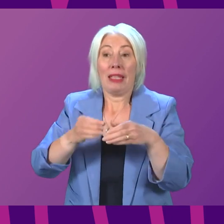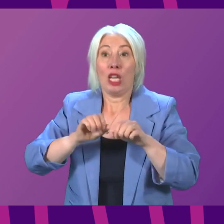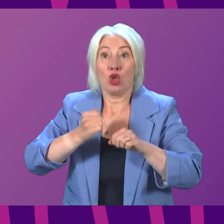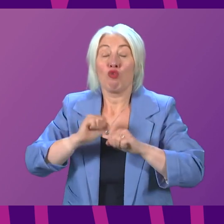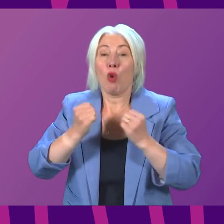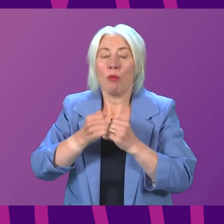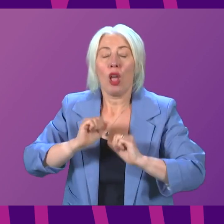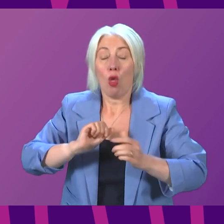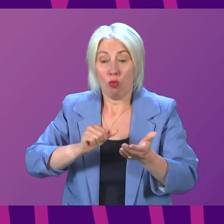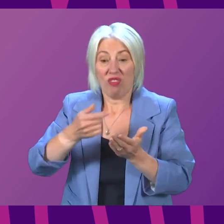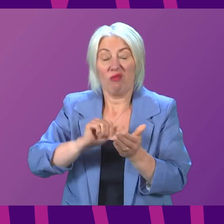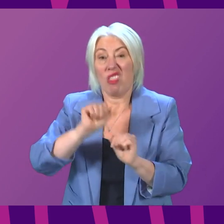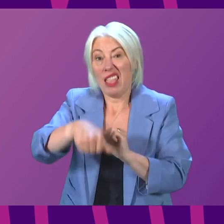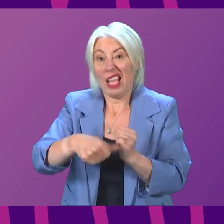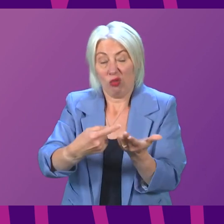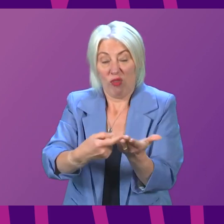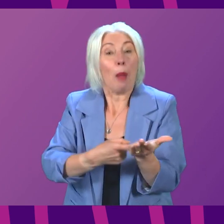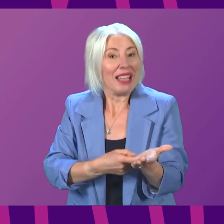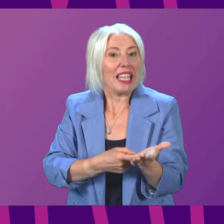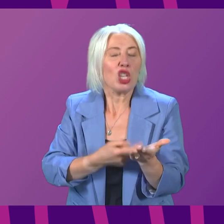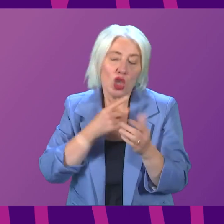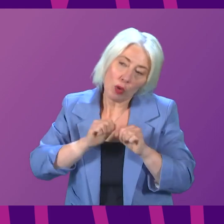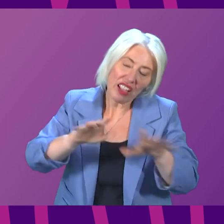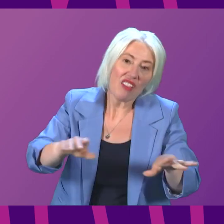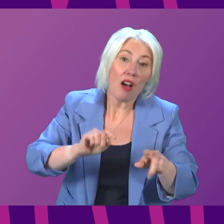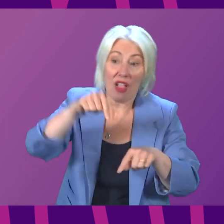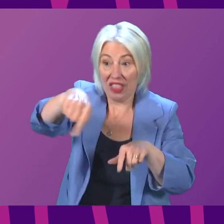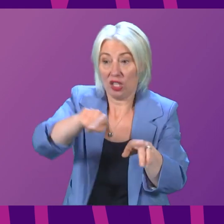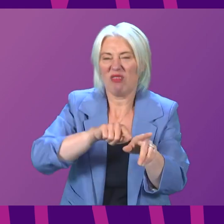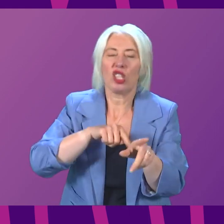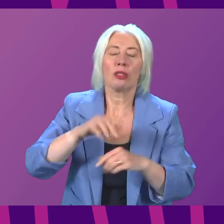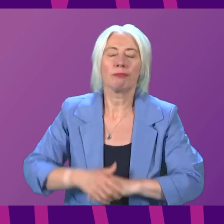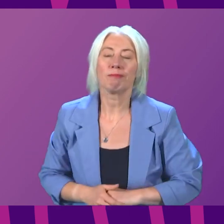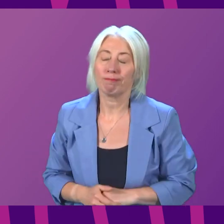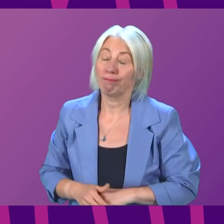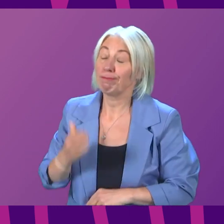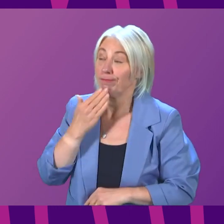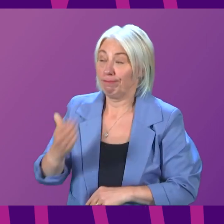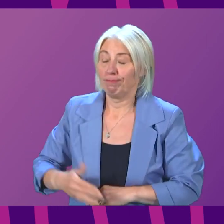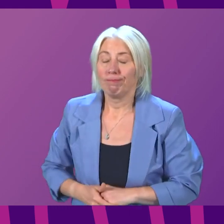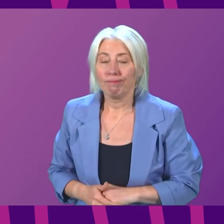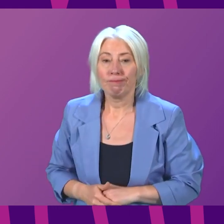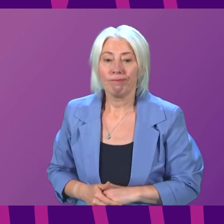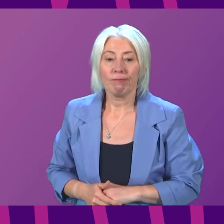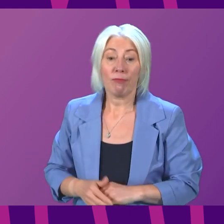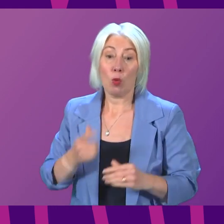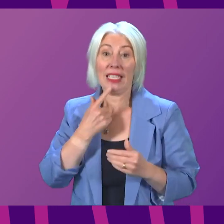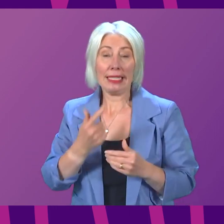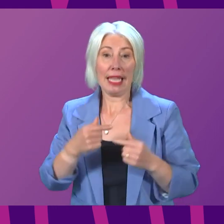recommendations by the end of the next academic year. Joe Fitzpatrick. I thank the First Minister for her answer. We would like to put on record my